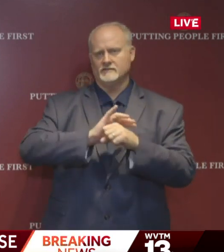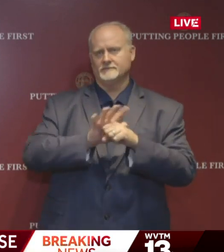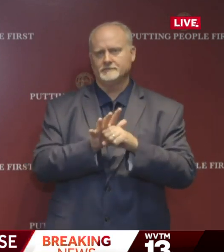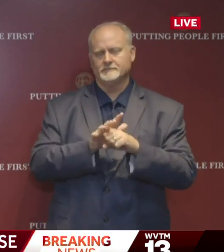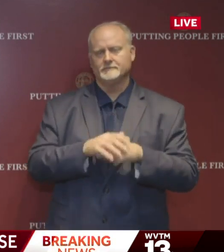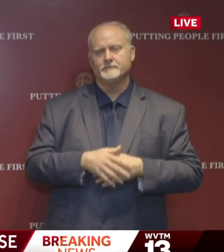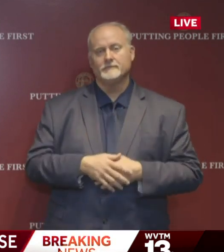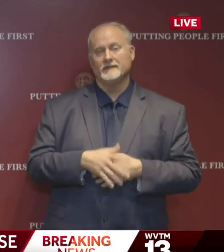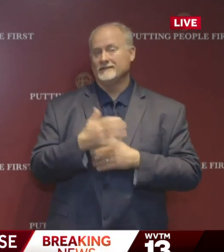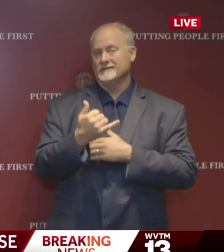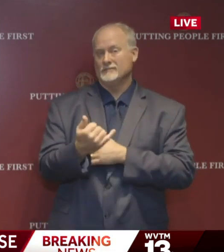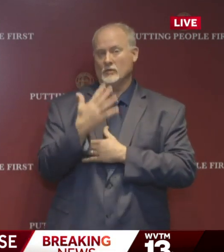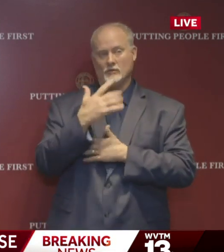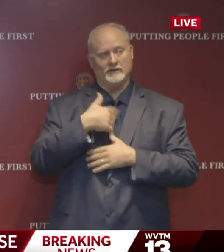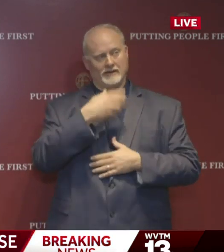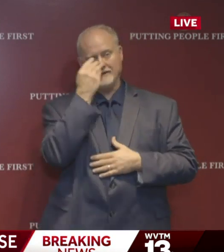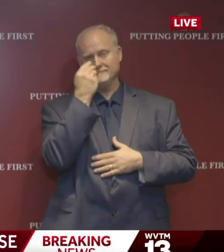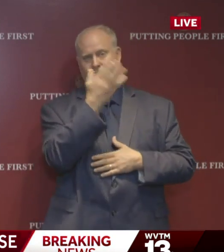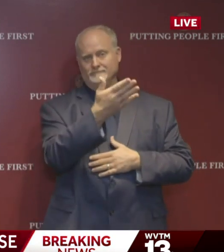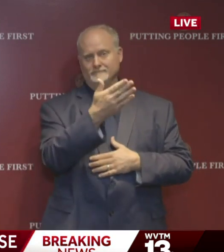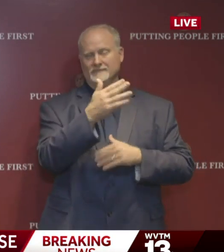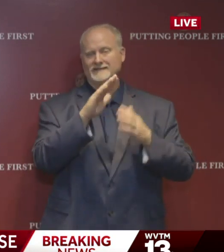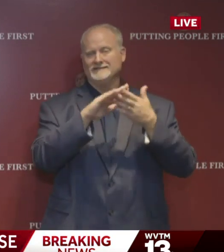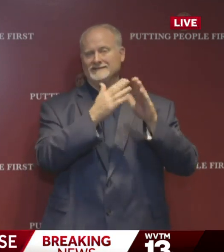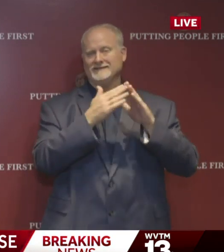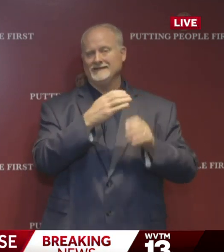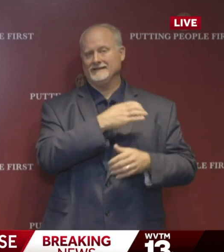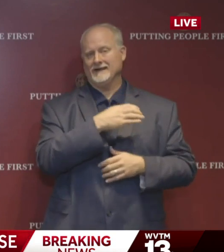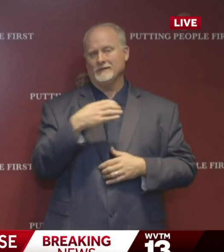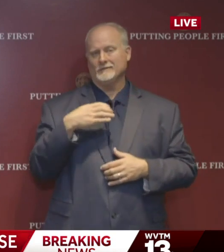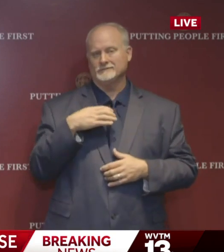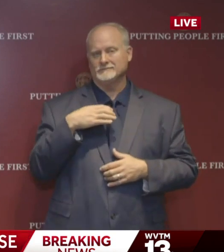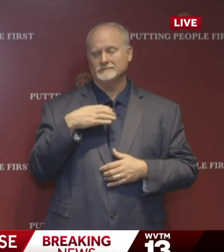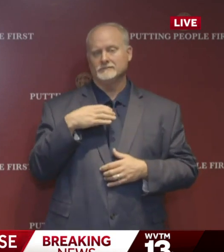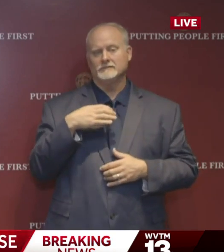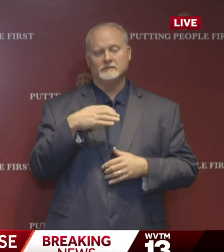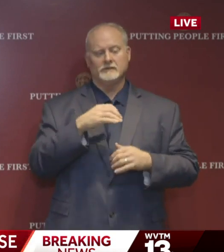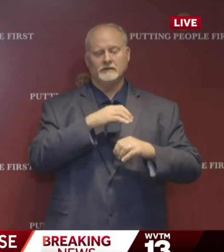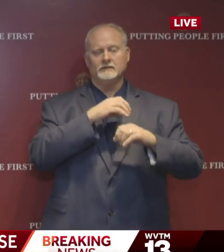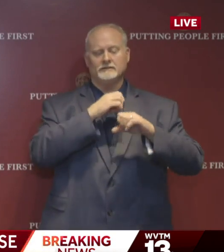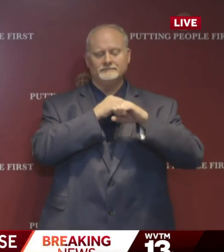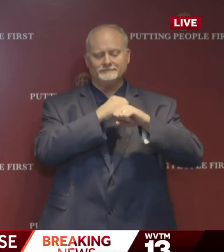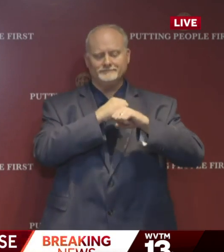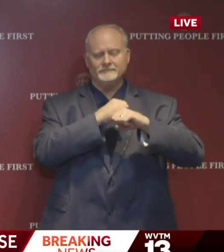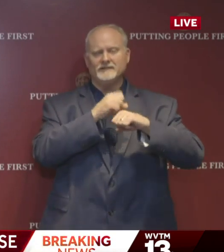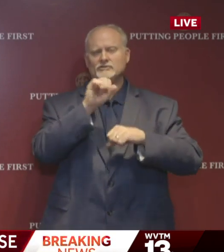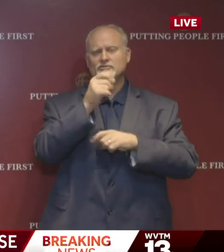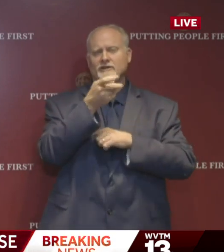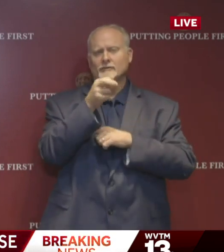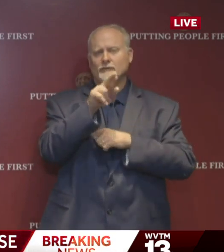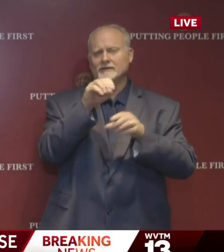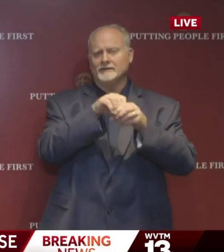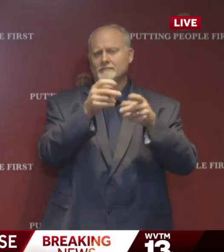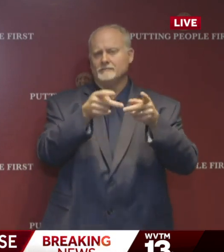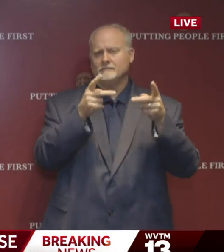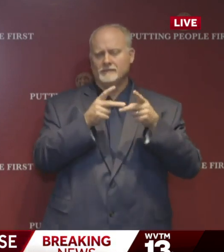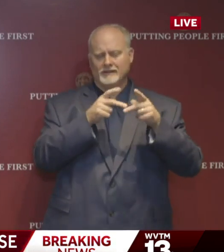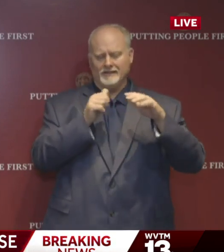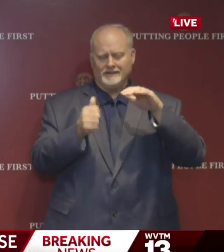This morning, I presented to the Birmingham City Council a shelter-in-place ordinance for the city of Birmingham.